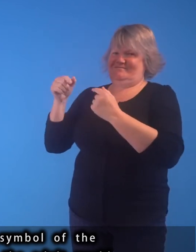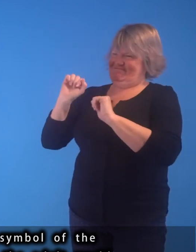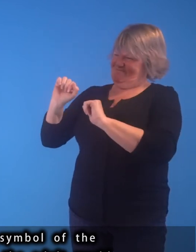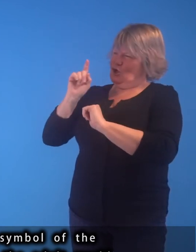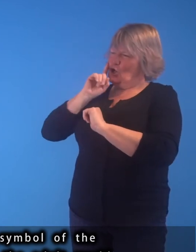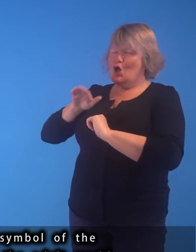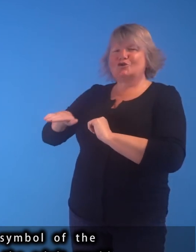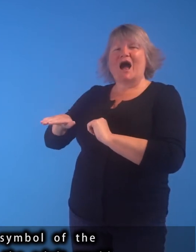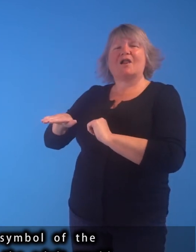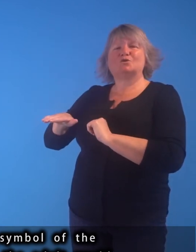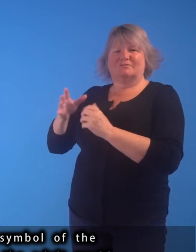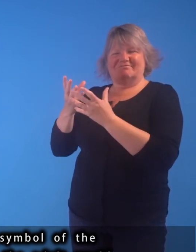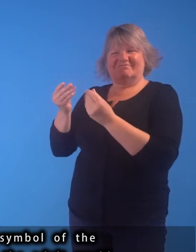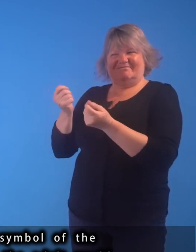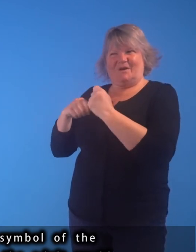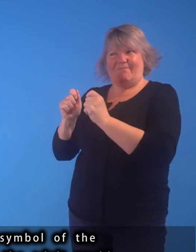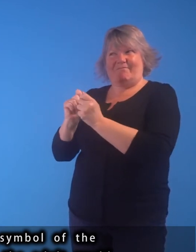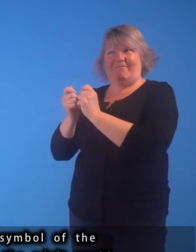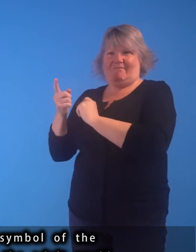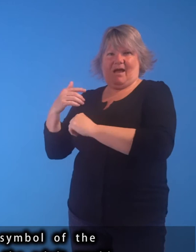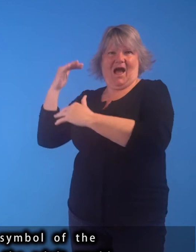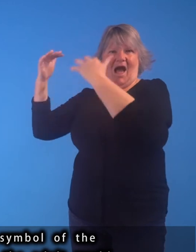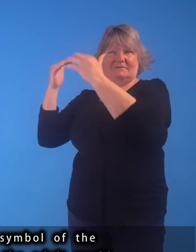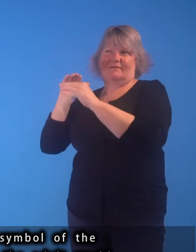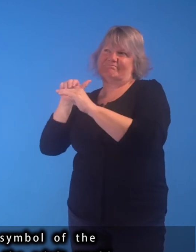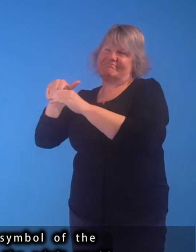of the end of childhood, and transition into the adult world.